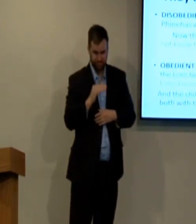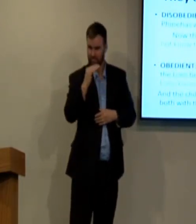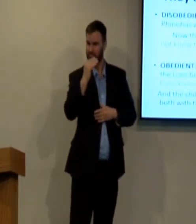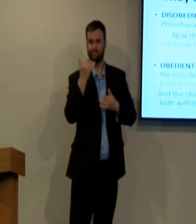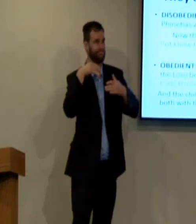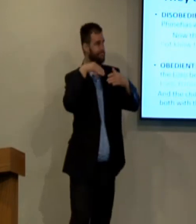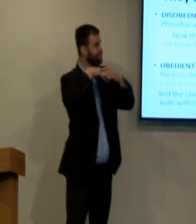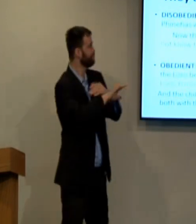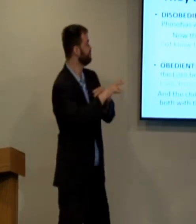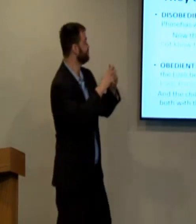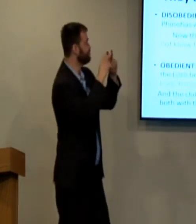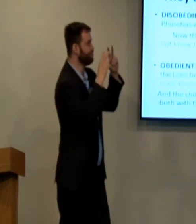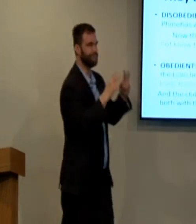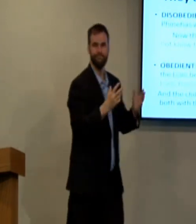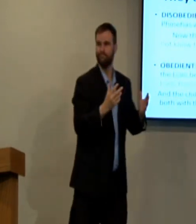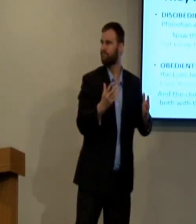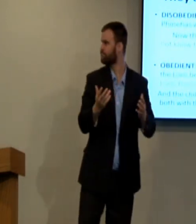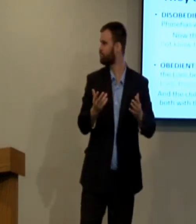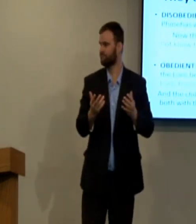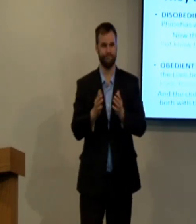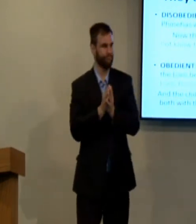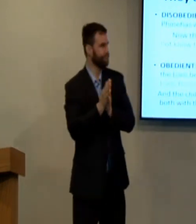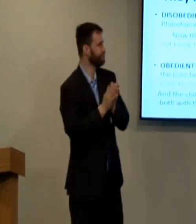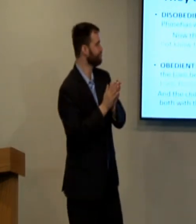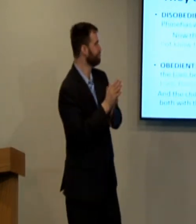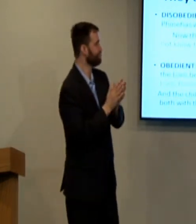And Samuel was a small child, and he entered into the tabernacle.